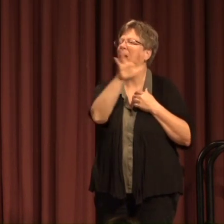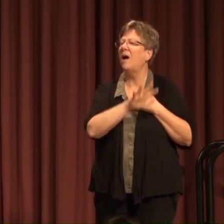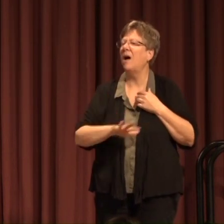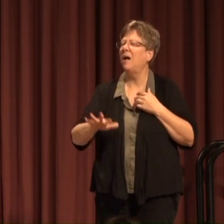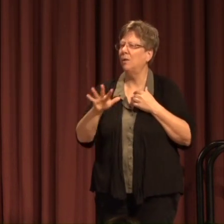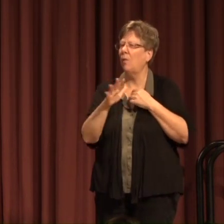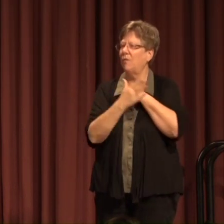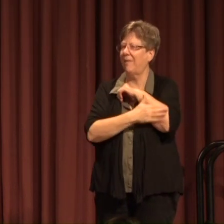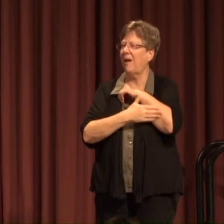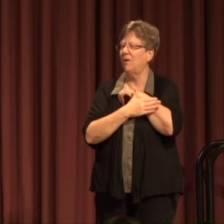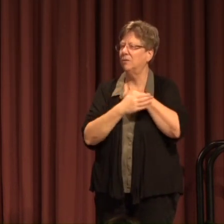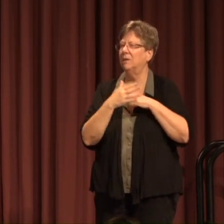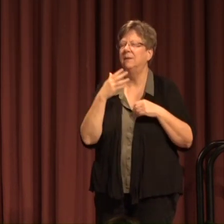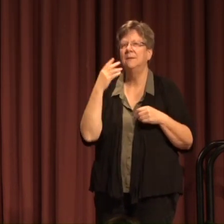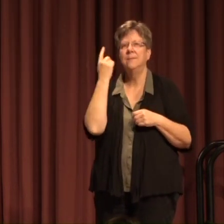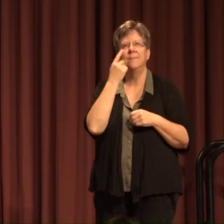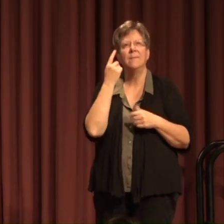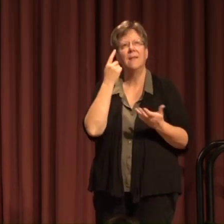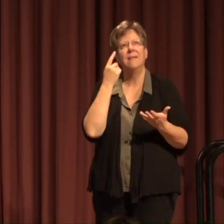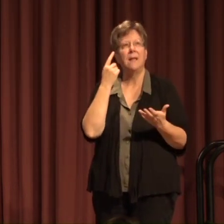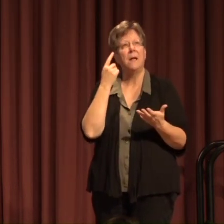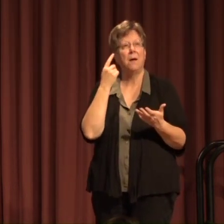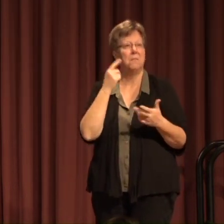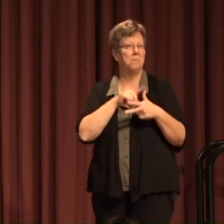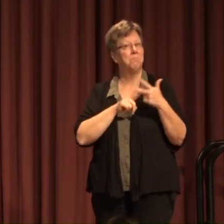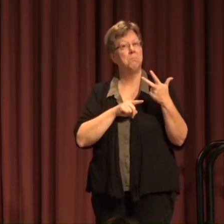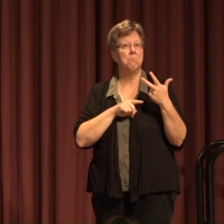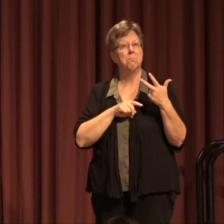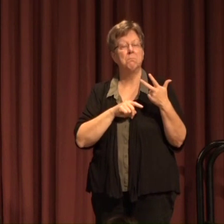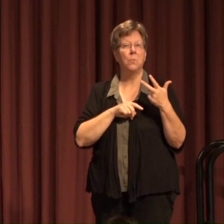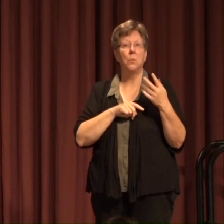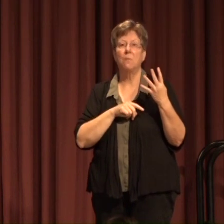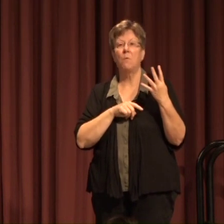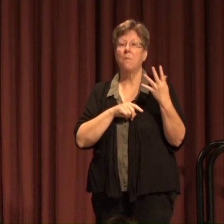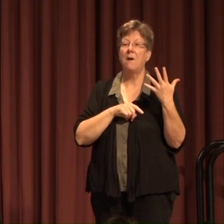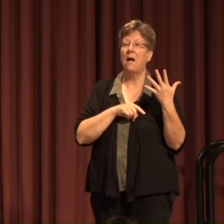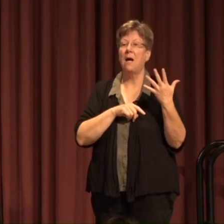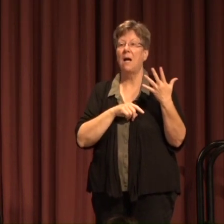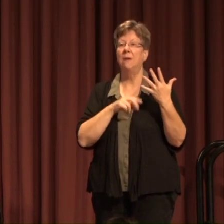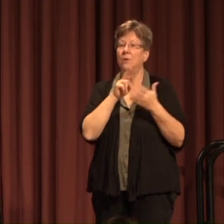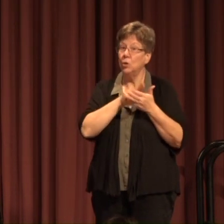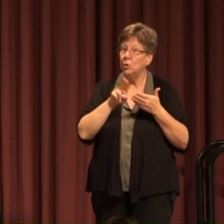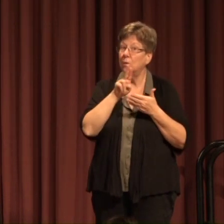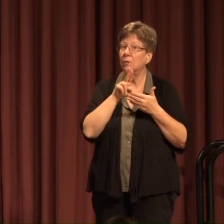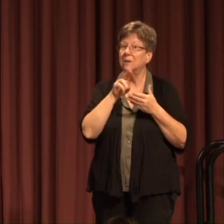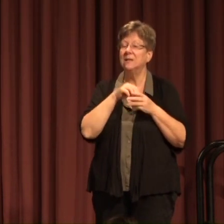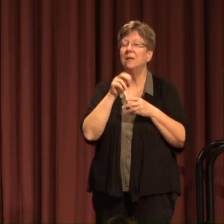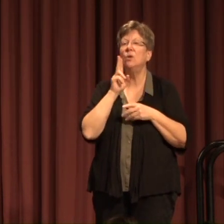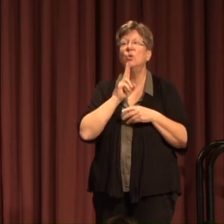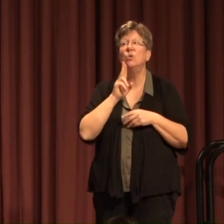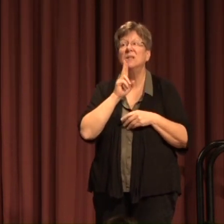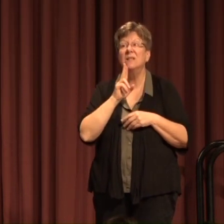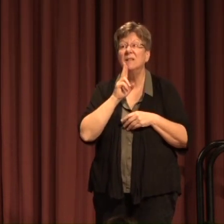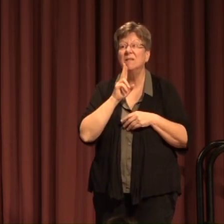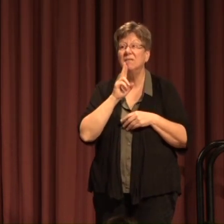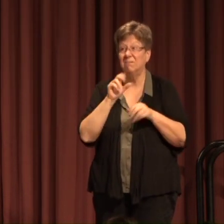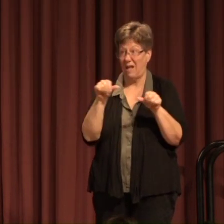Think of At least Three Four Five Universities In the Houston area